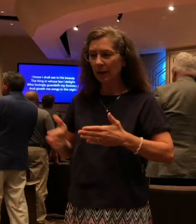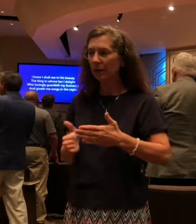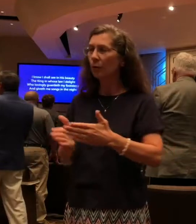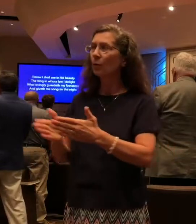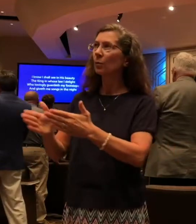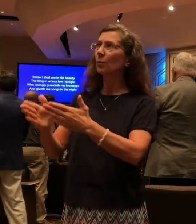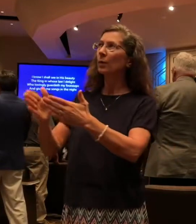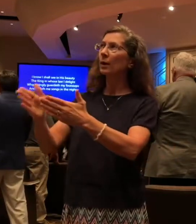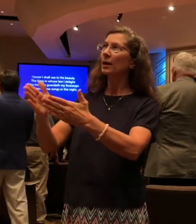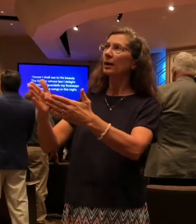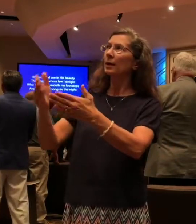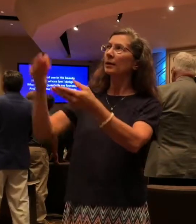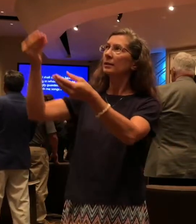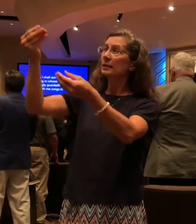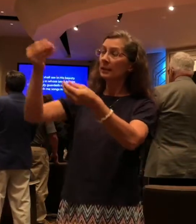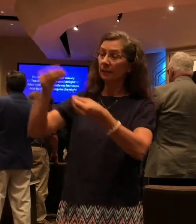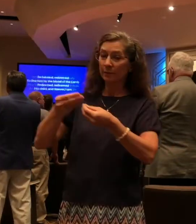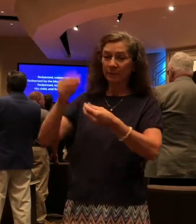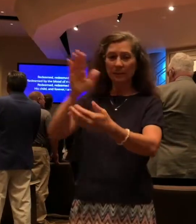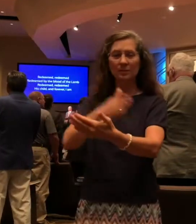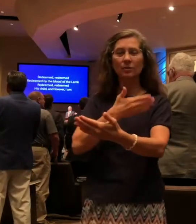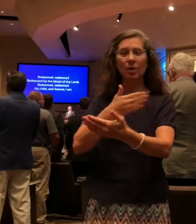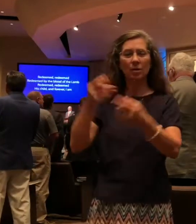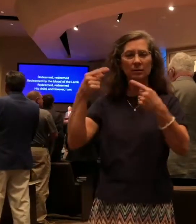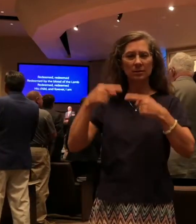and giveth me songs in the night.